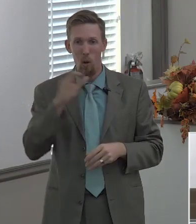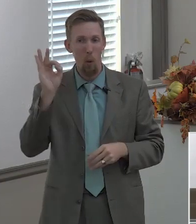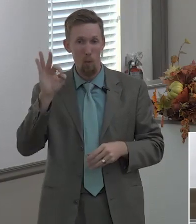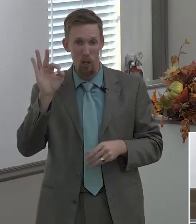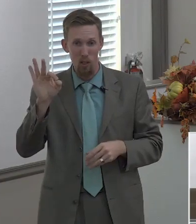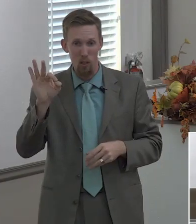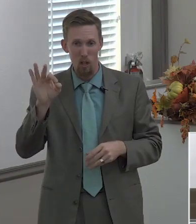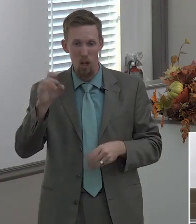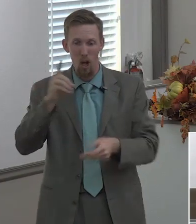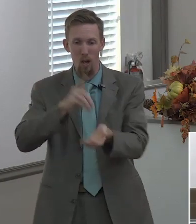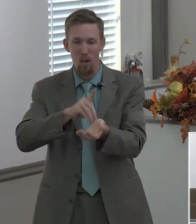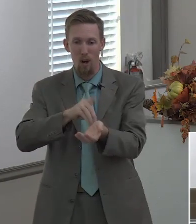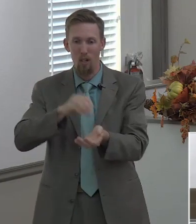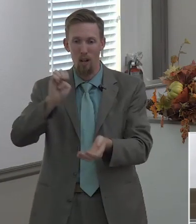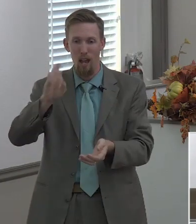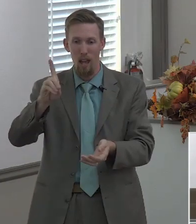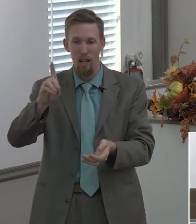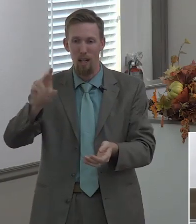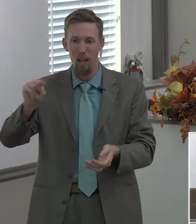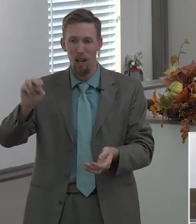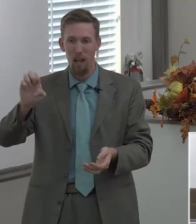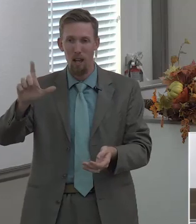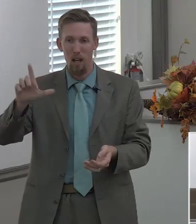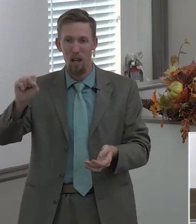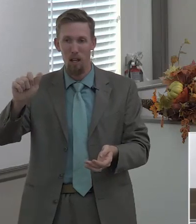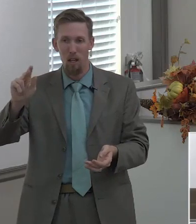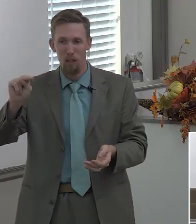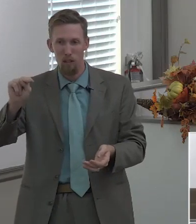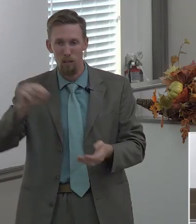dr ed nelson how many know dr ed nelson